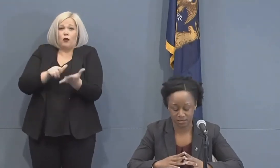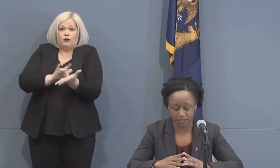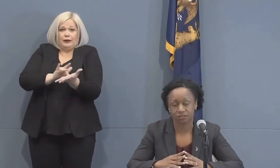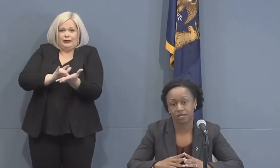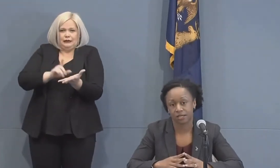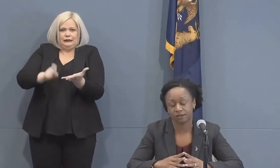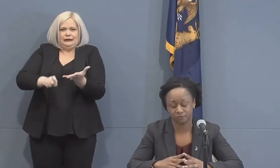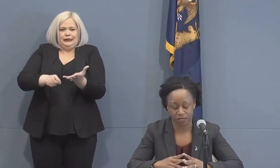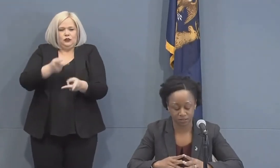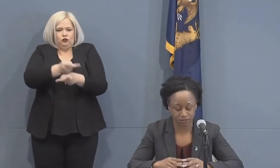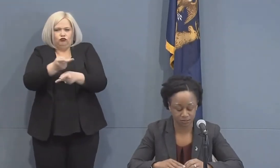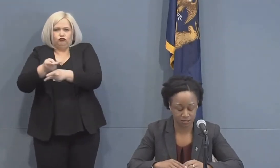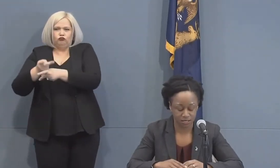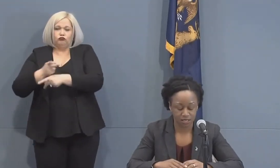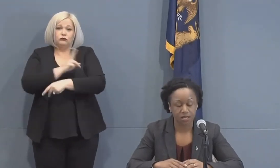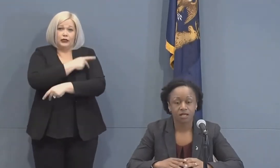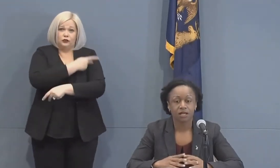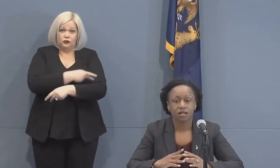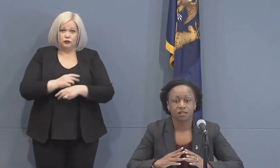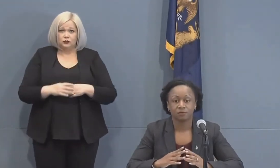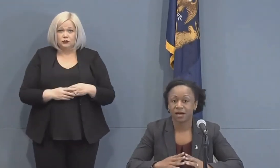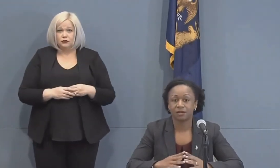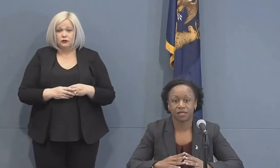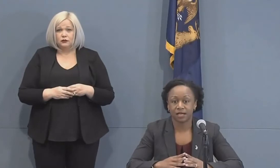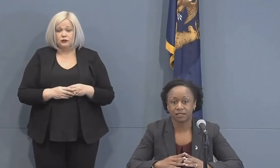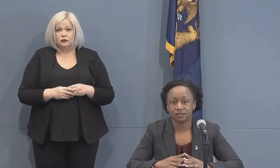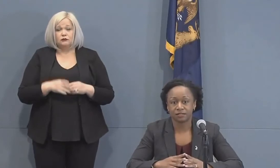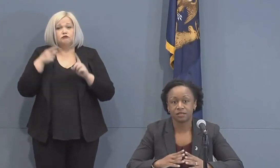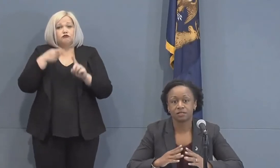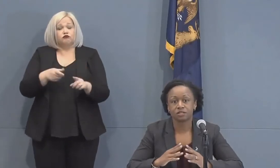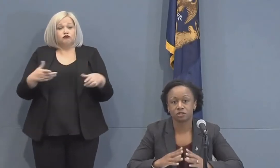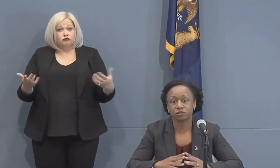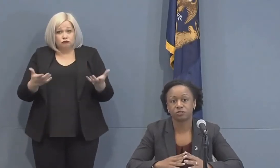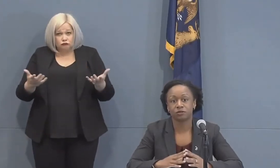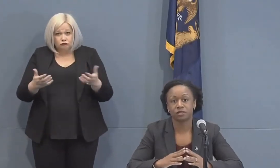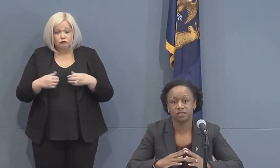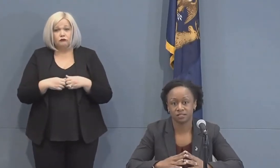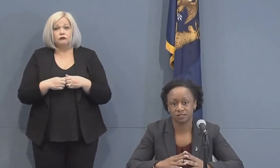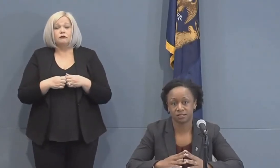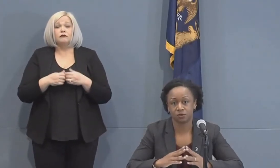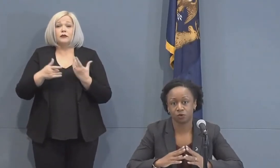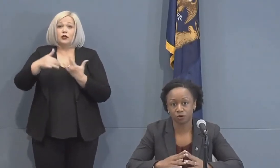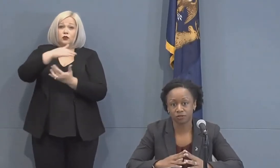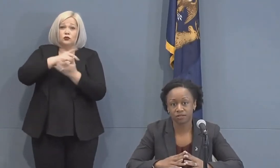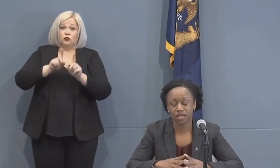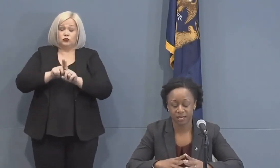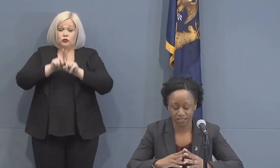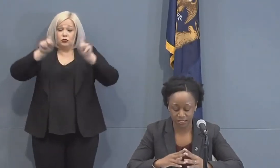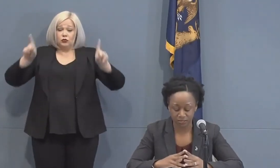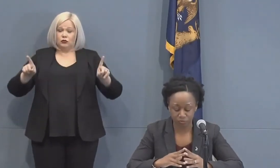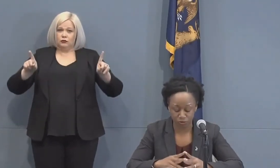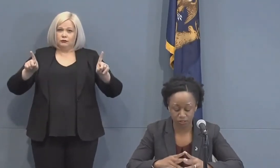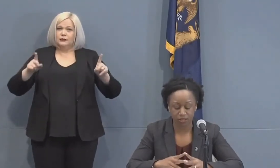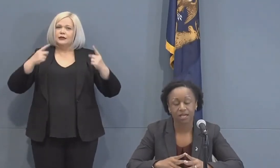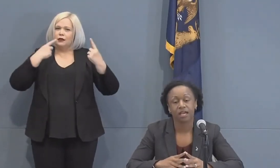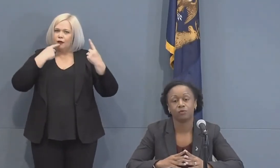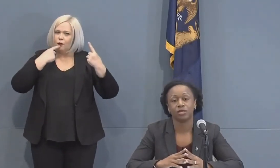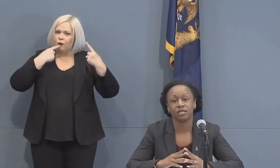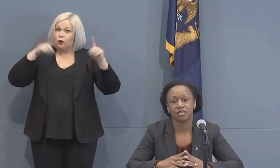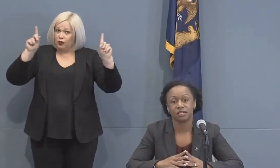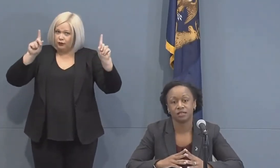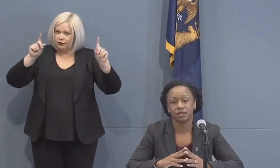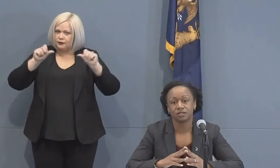that they need to take care of patients. The bottom line is social distancing works and it is working